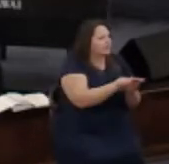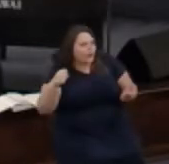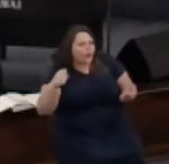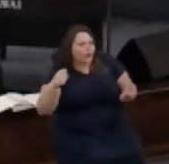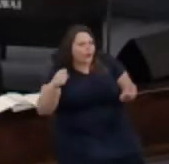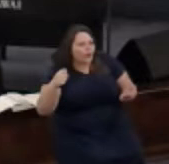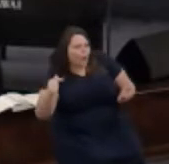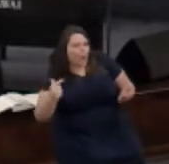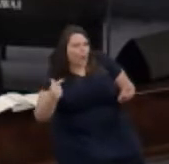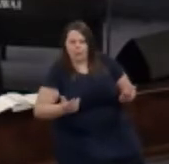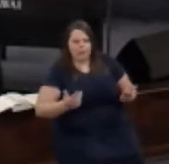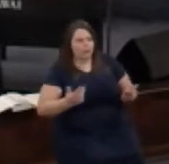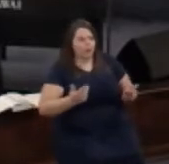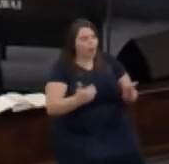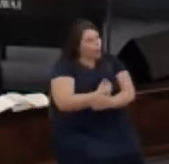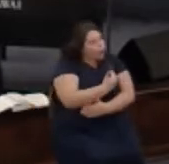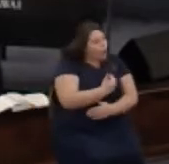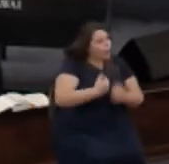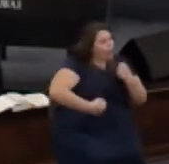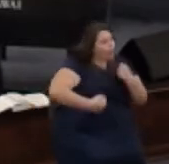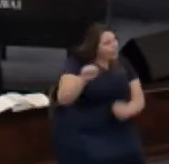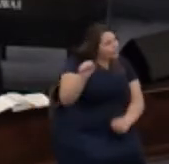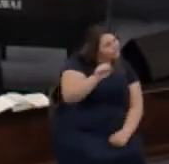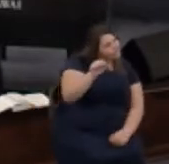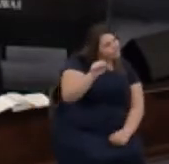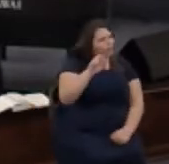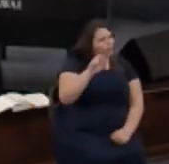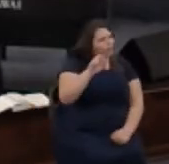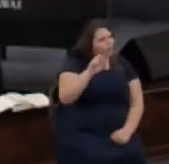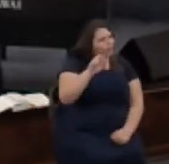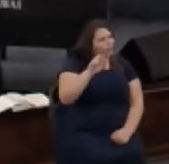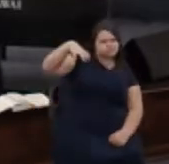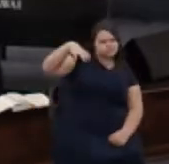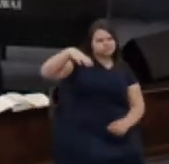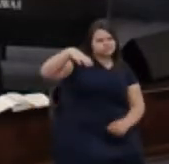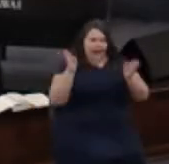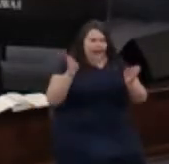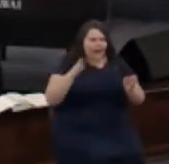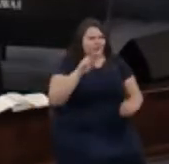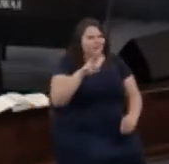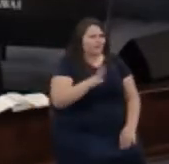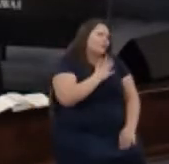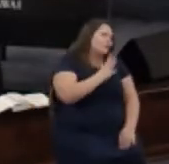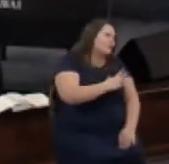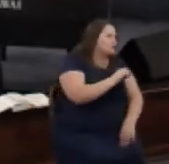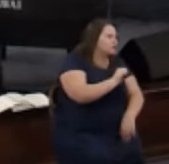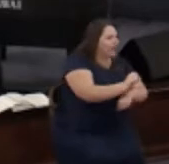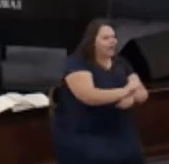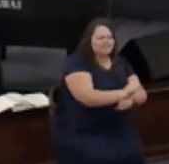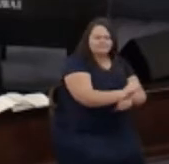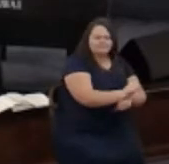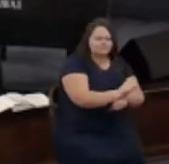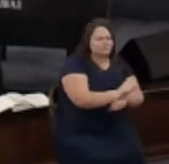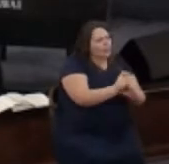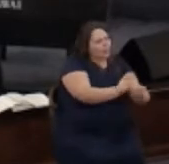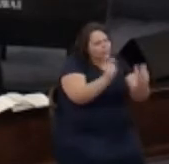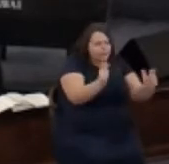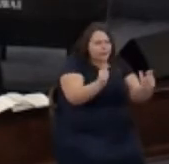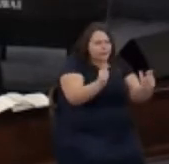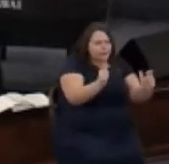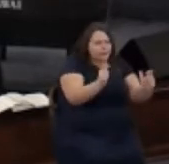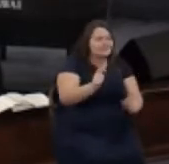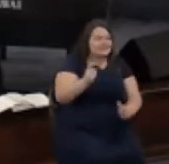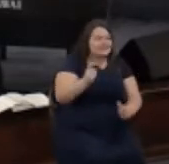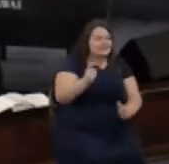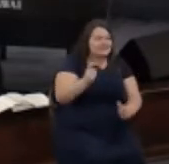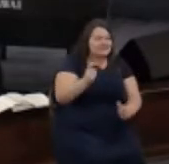it's not new cars it's not a new house it's not a brand new job the greatest gift God gives us is salvation